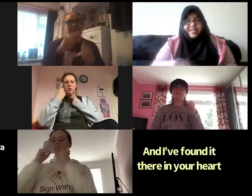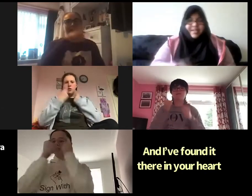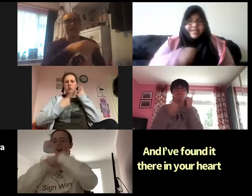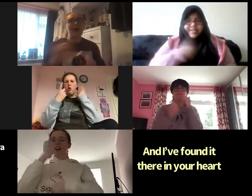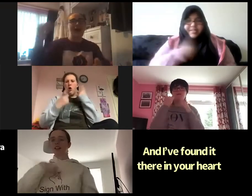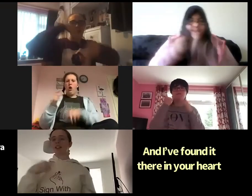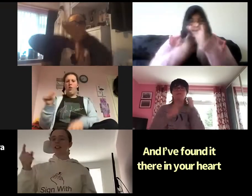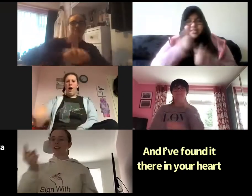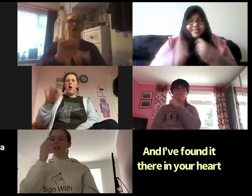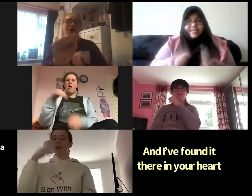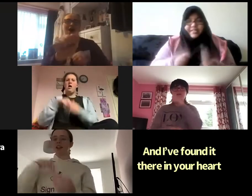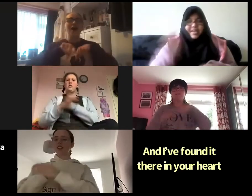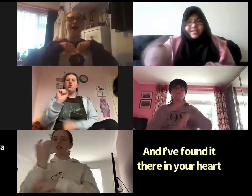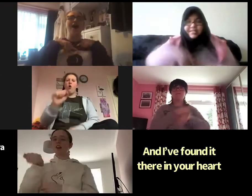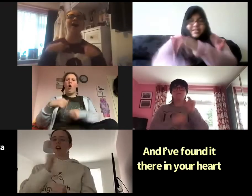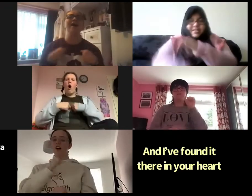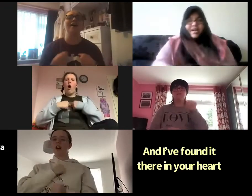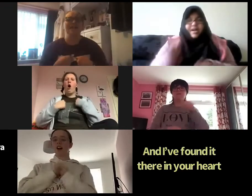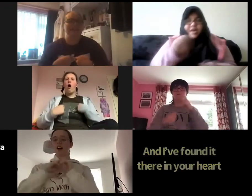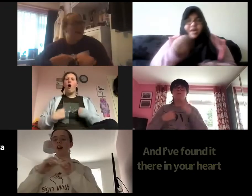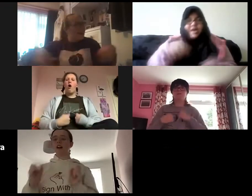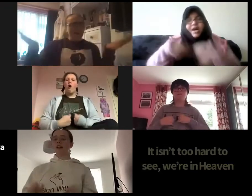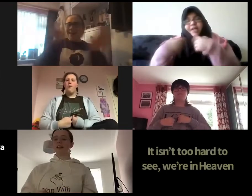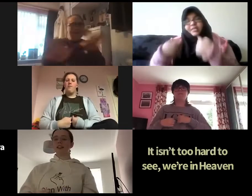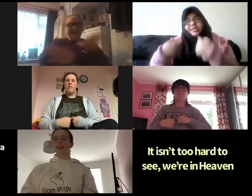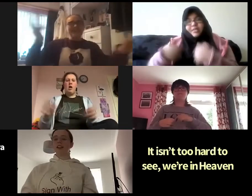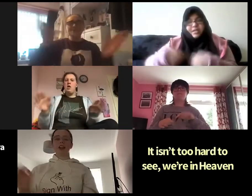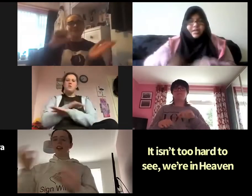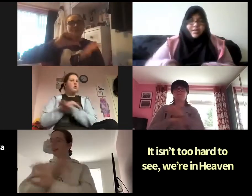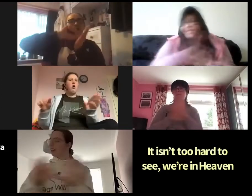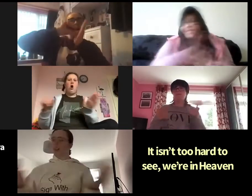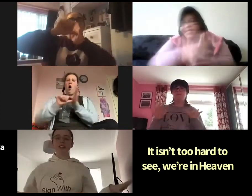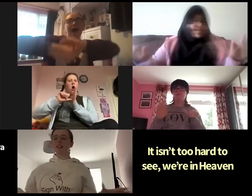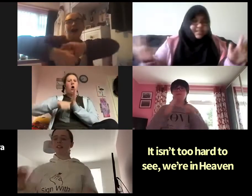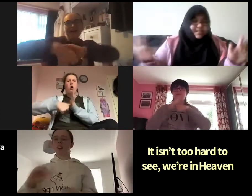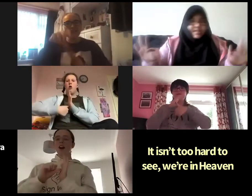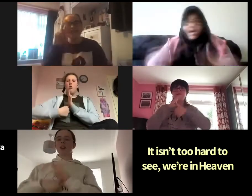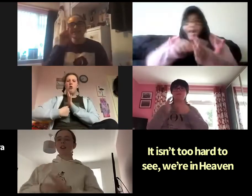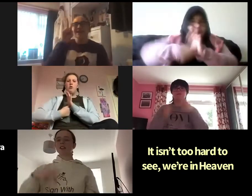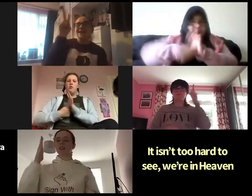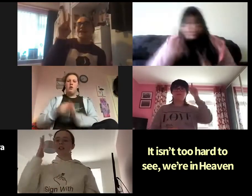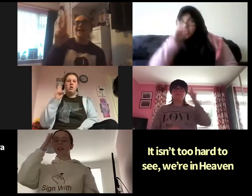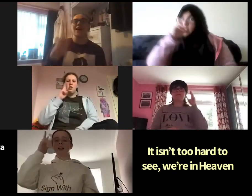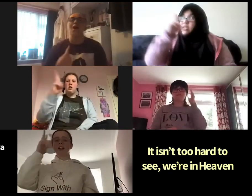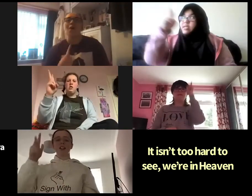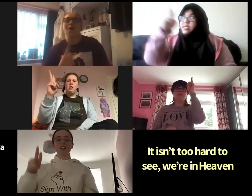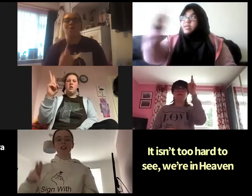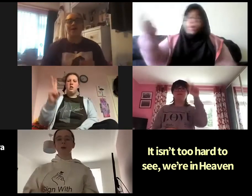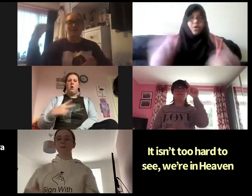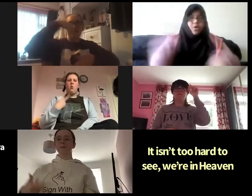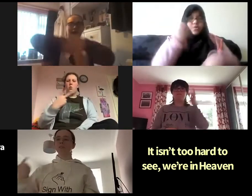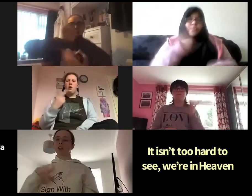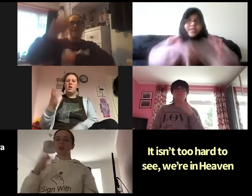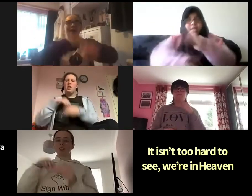But It isn't too hard to see we're in heaven